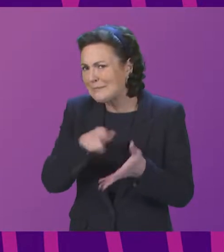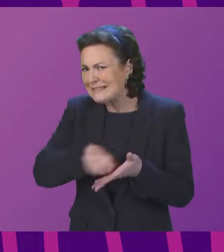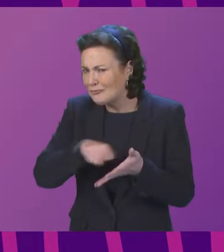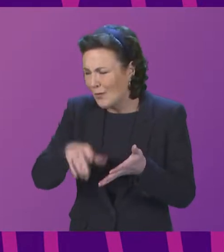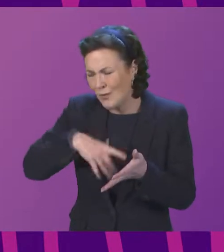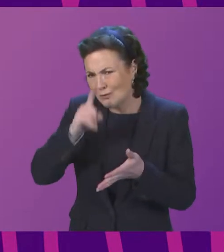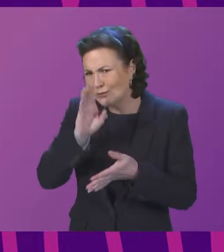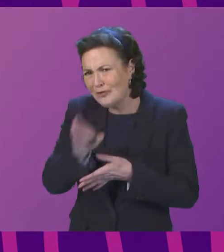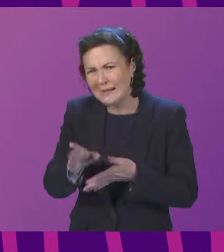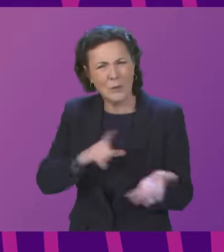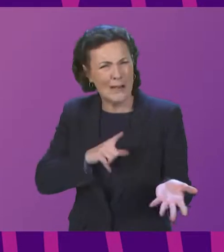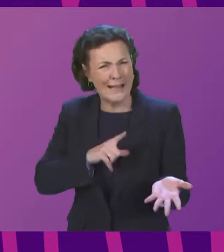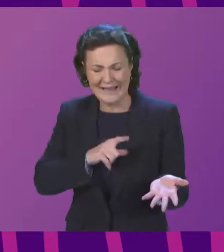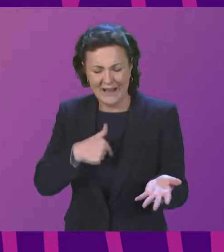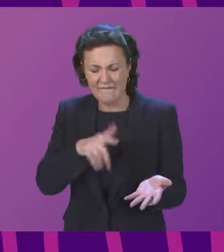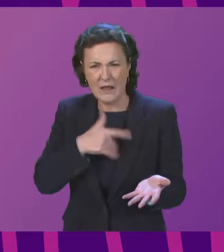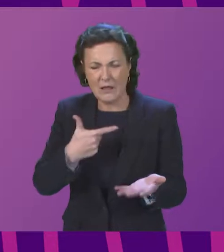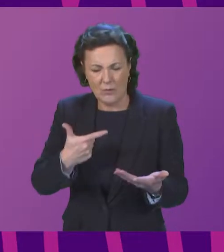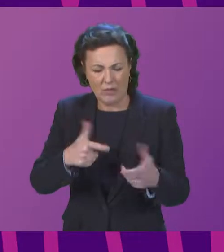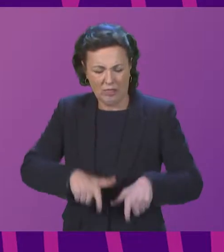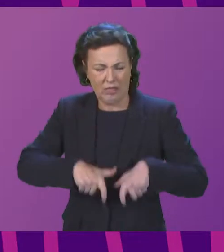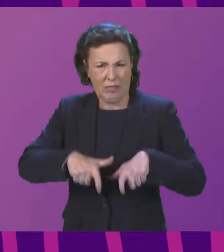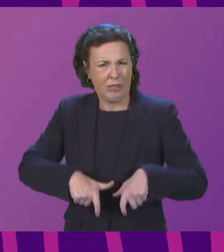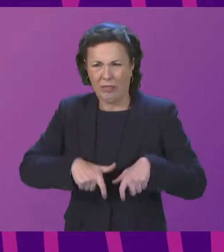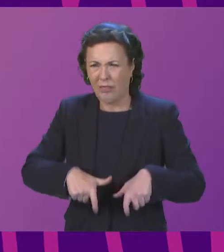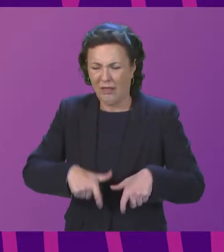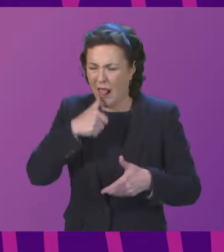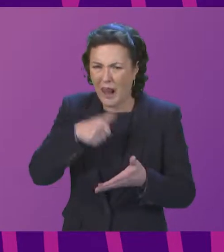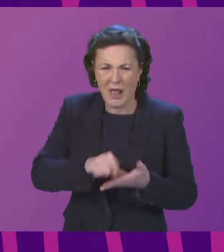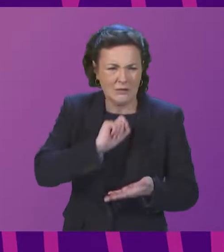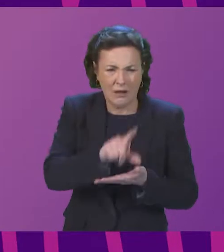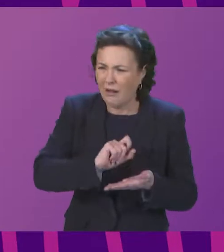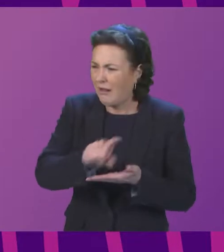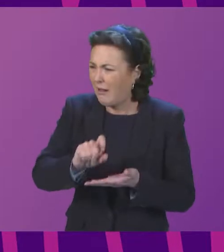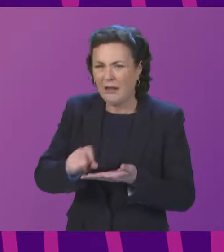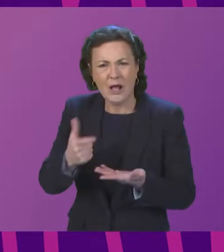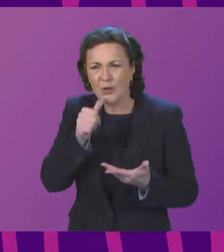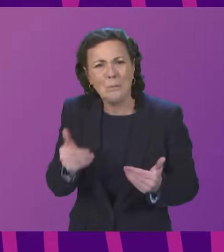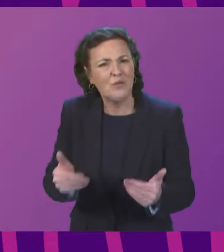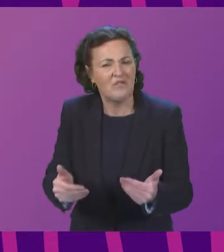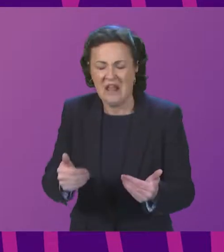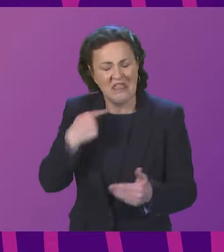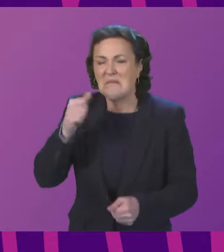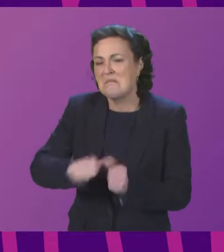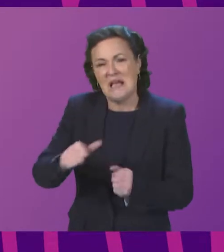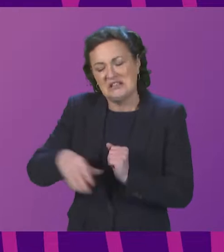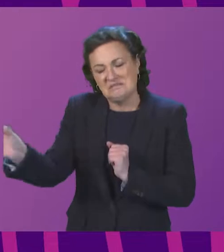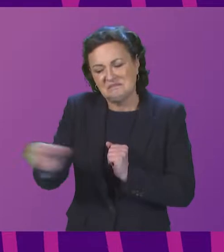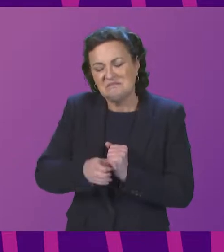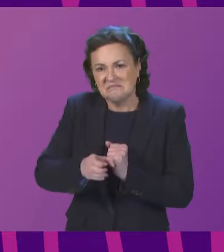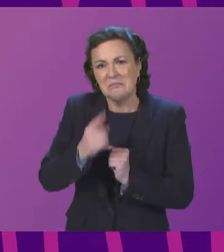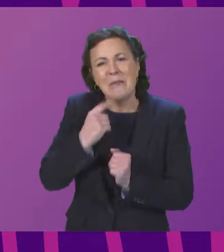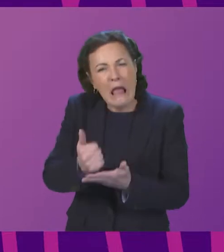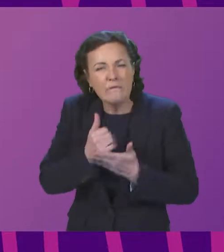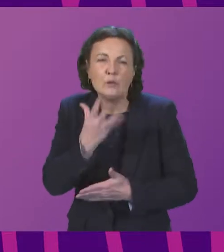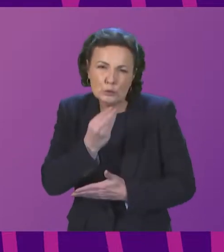think it allows us to move things along a bit quicker than the letter writing seems to have done in this instance and I think it would be helpful